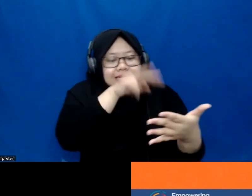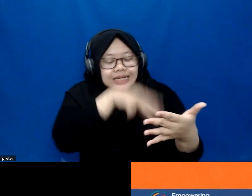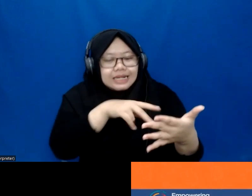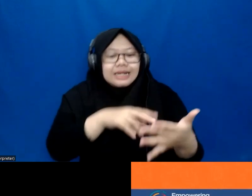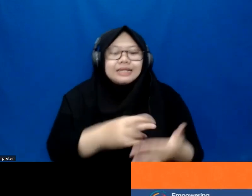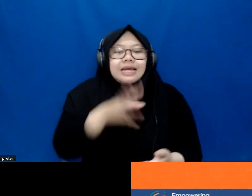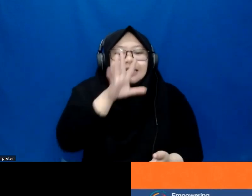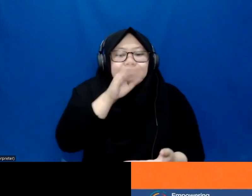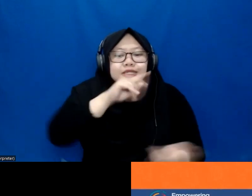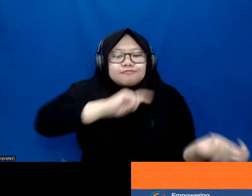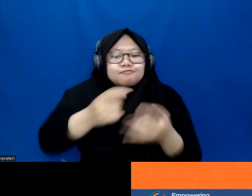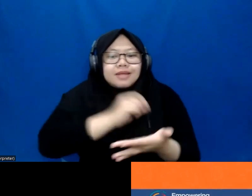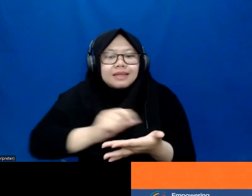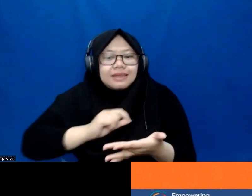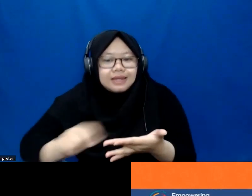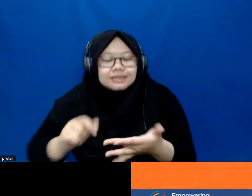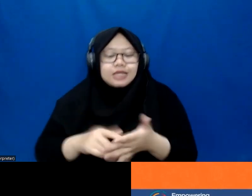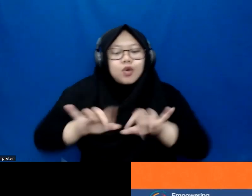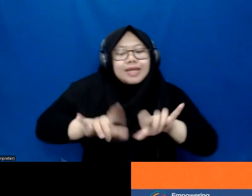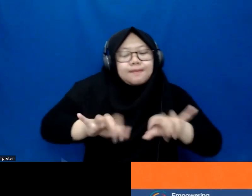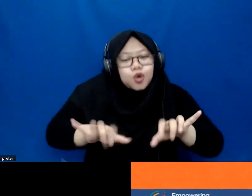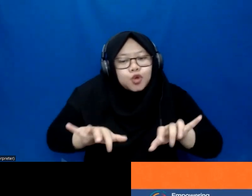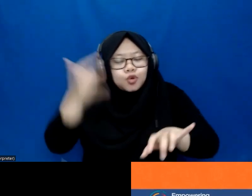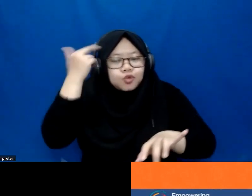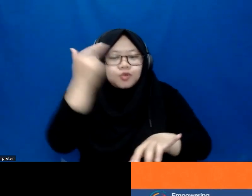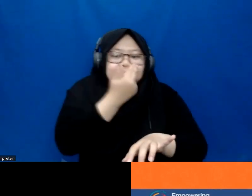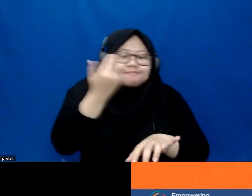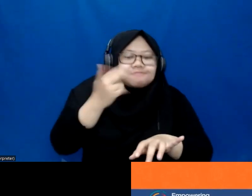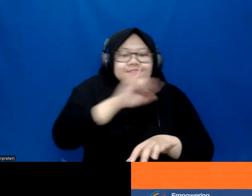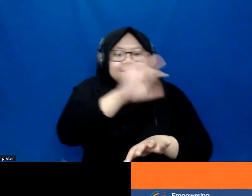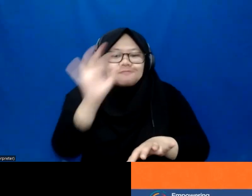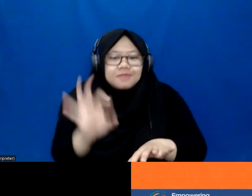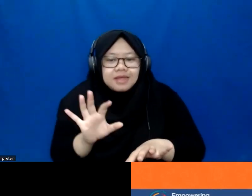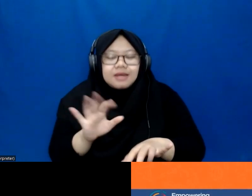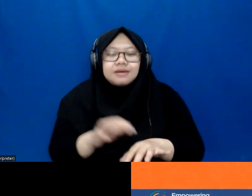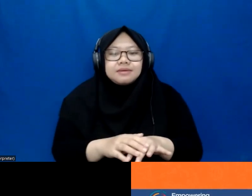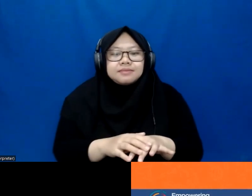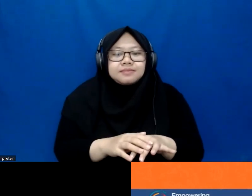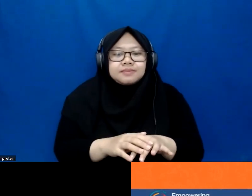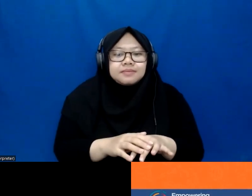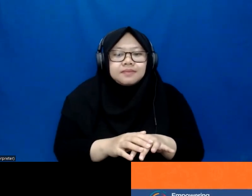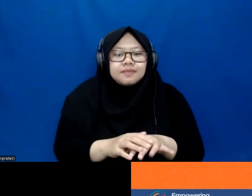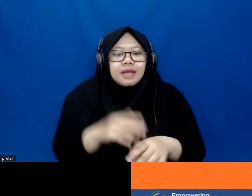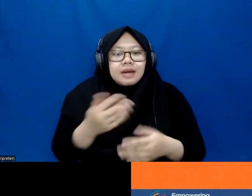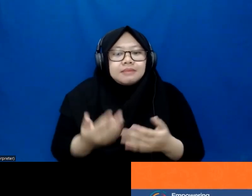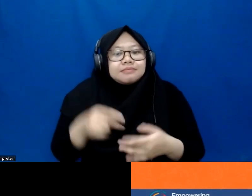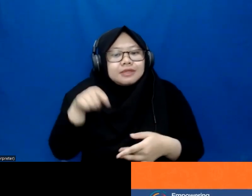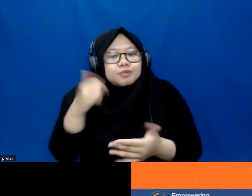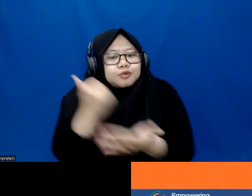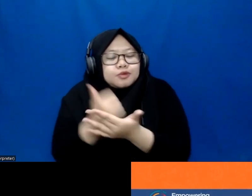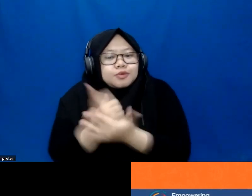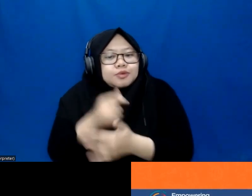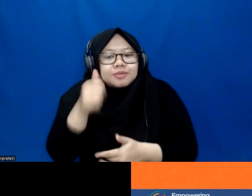-text software, alternative keyboard and mouse devices that my federal panelists have shared, they can really create